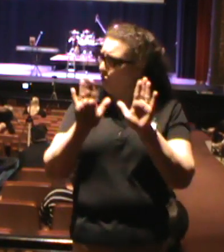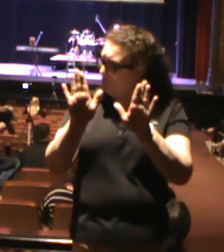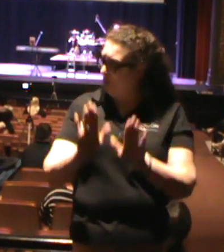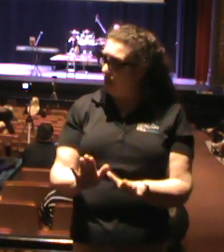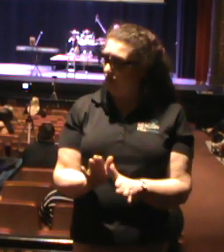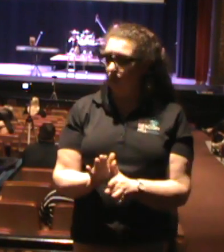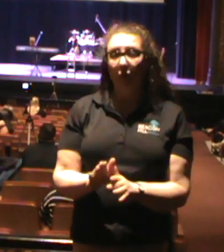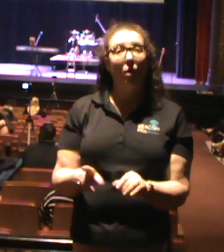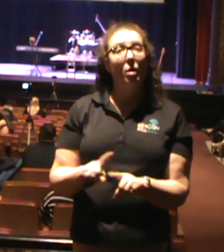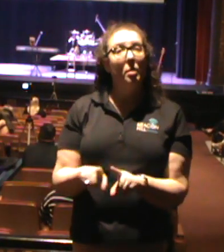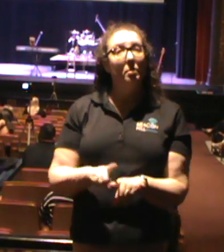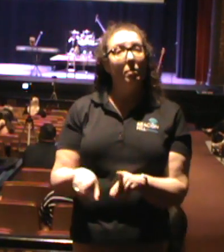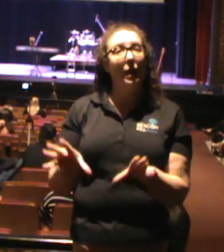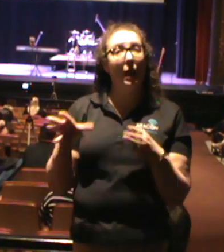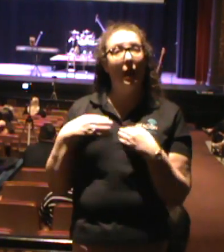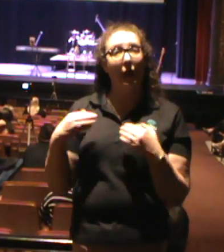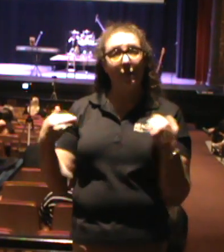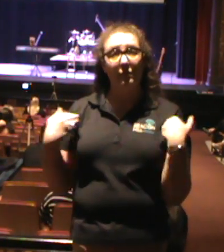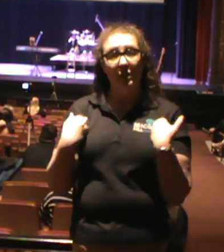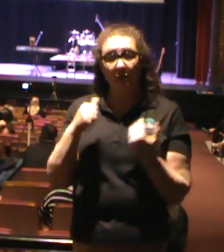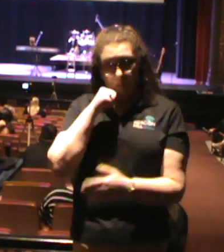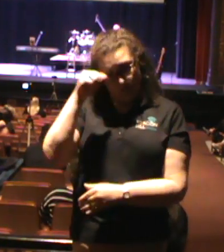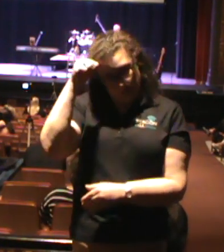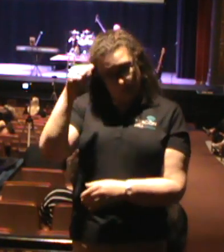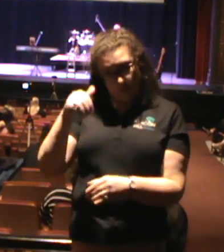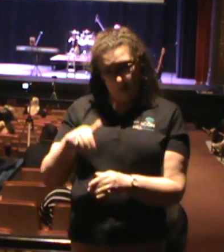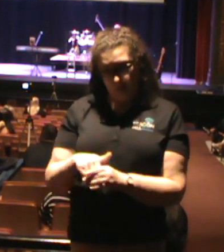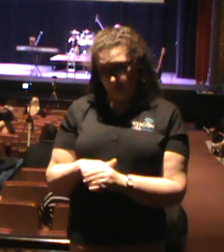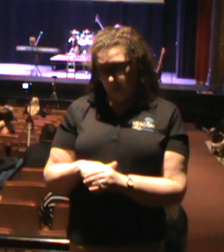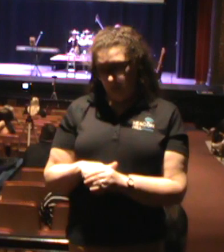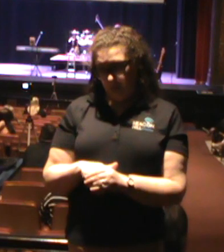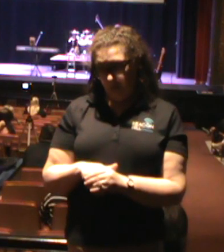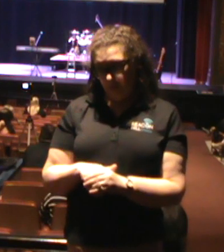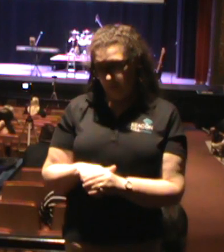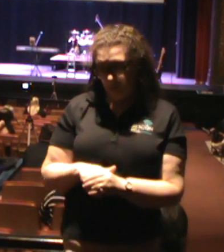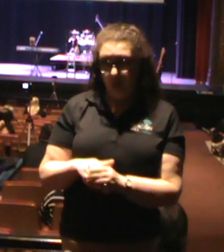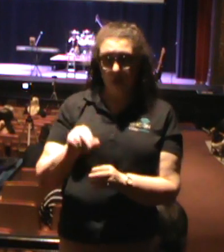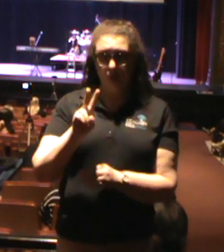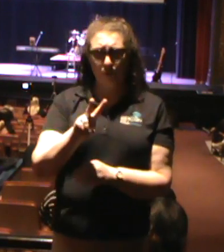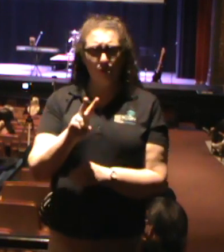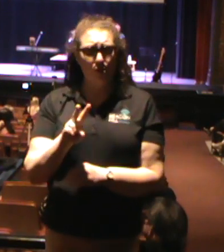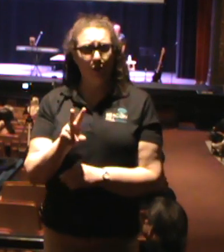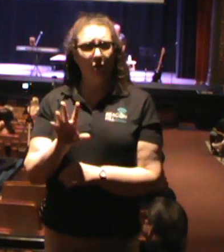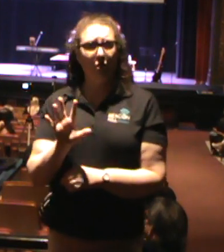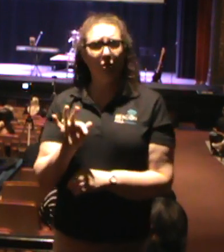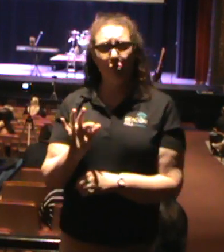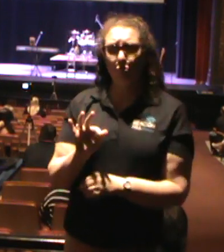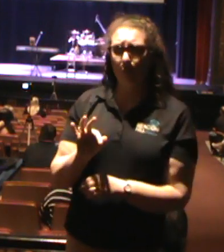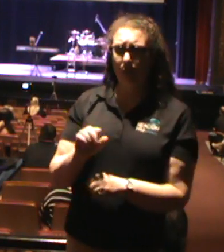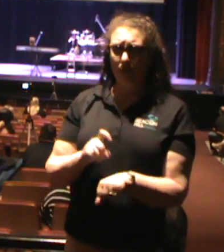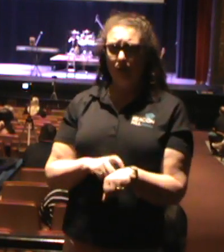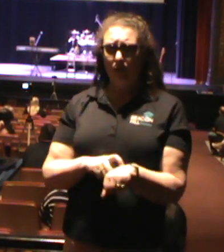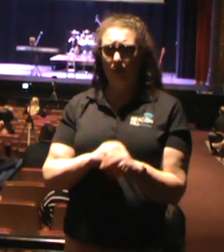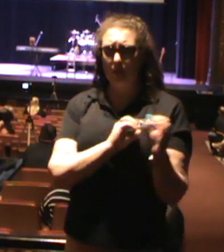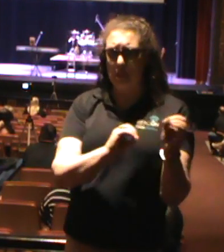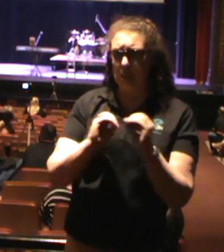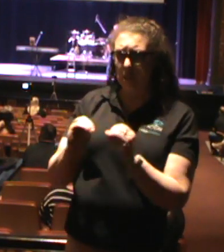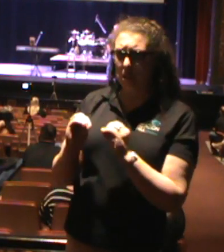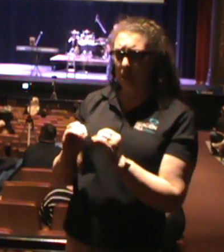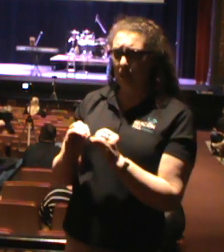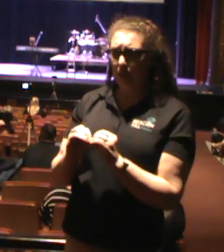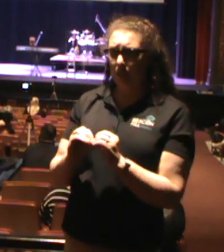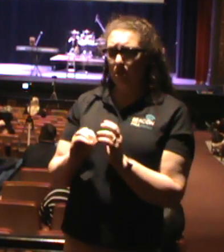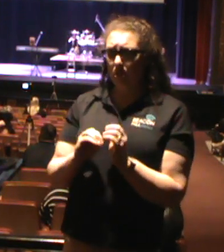But they had this young adult who was probably in his young 20s at the time who was the teacher of the class, and he was teaching this one